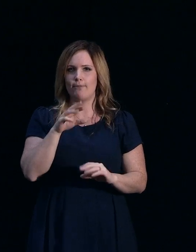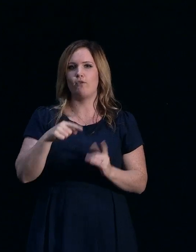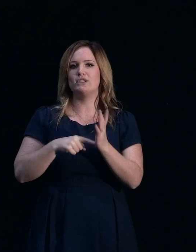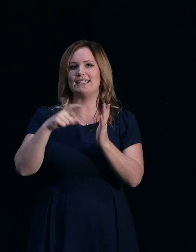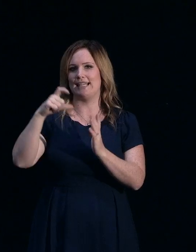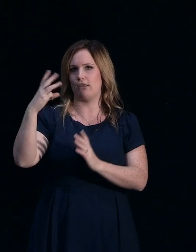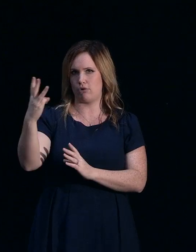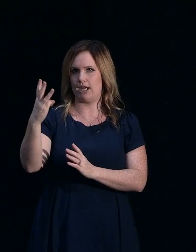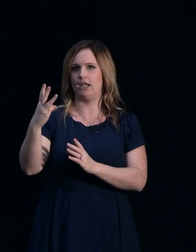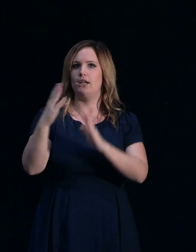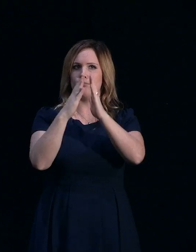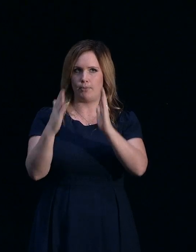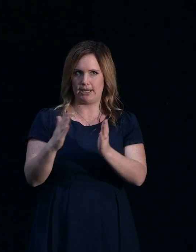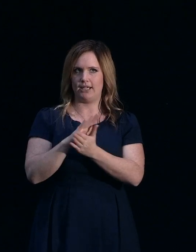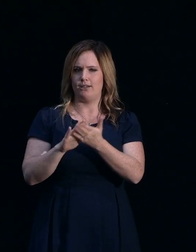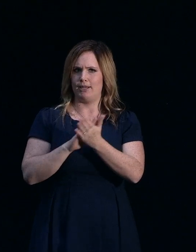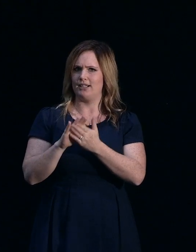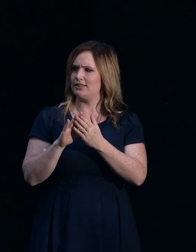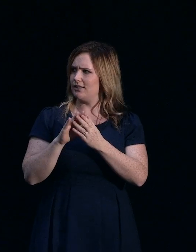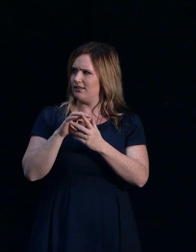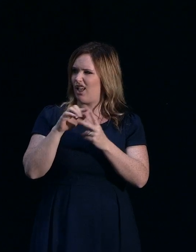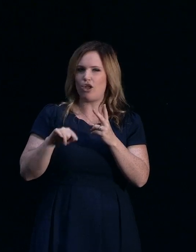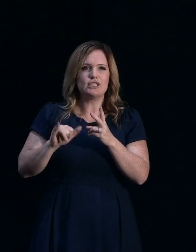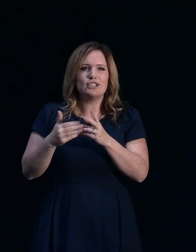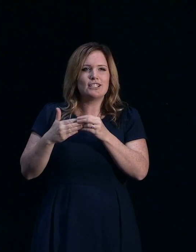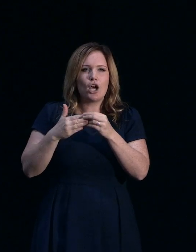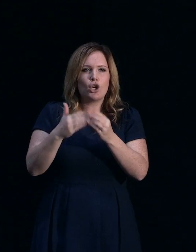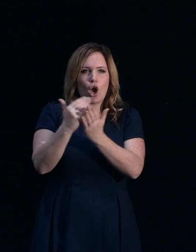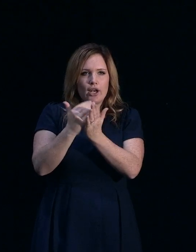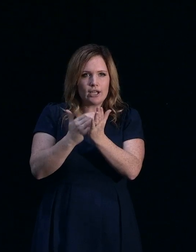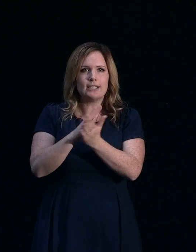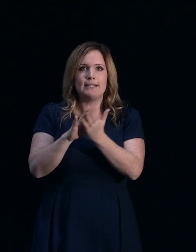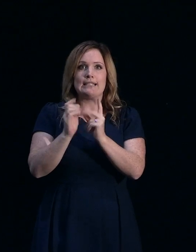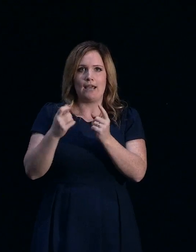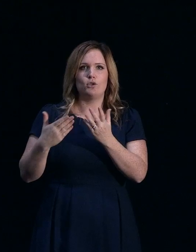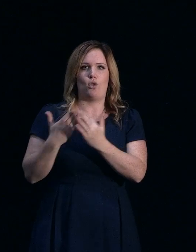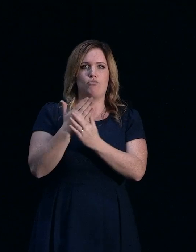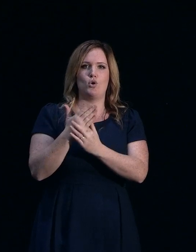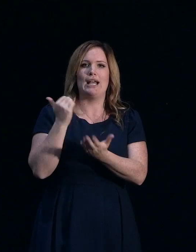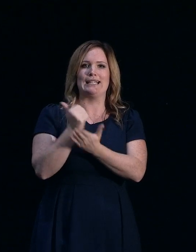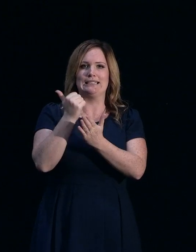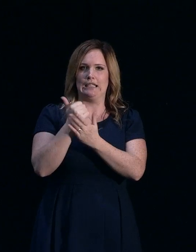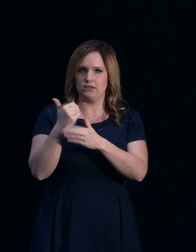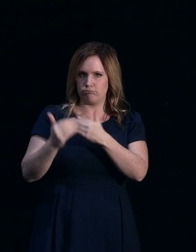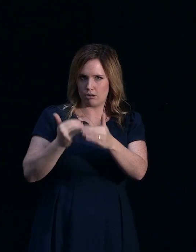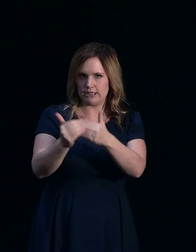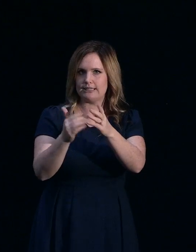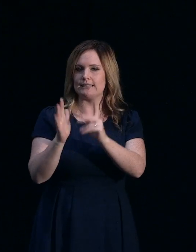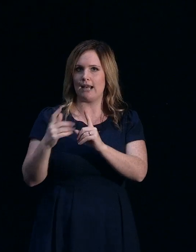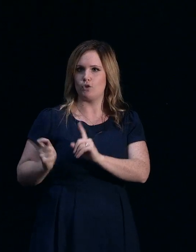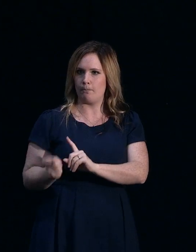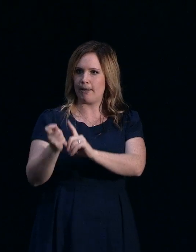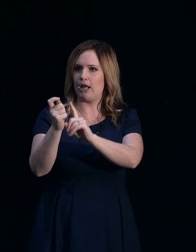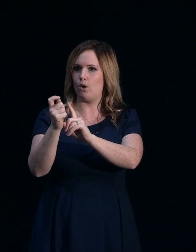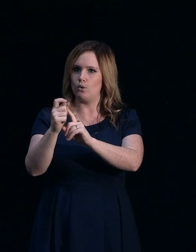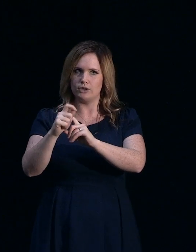property. So those are actually just guidelines. They've still got to go through a consent process. They've actually got to be built and we've actually got to